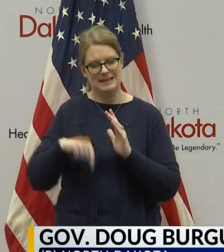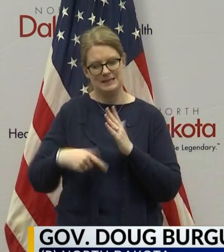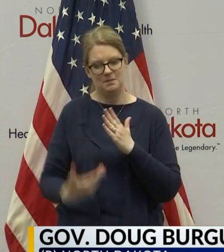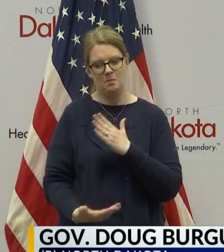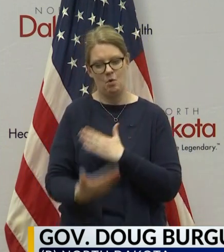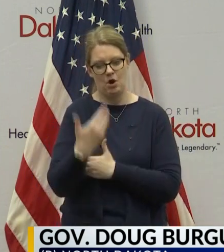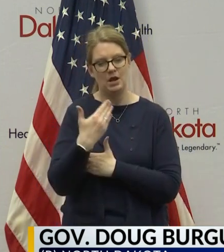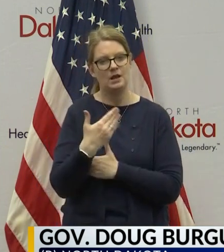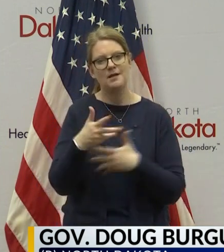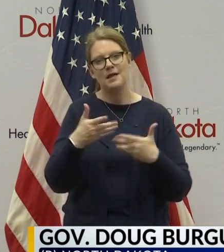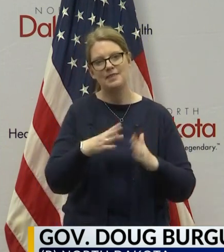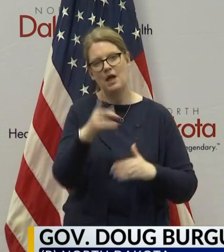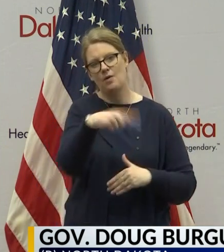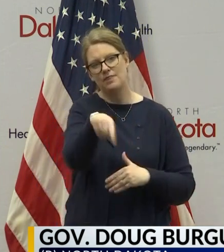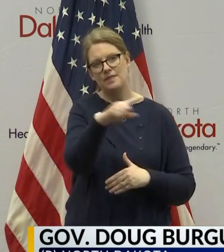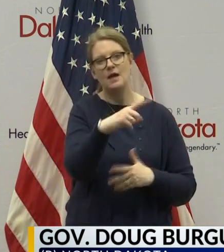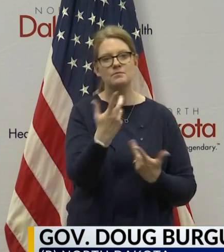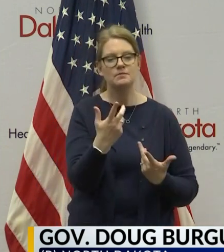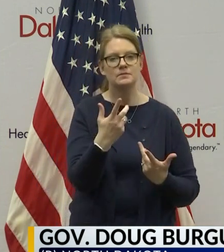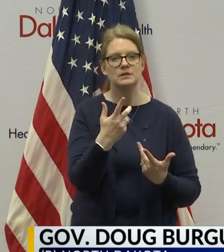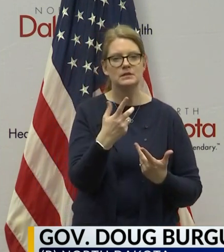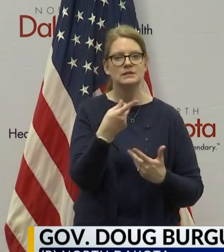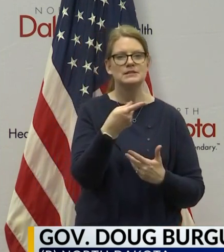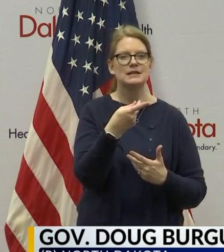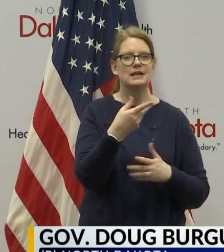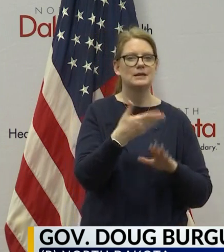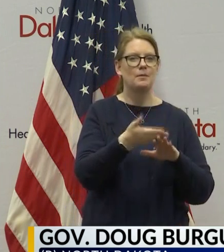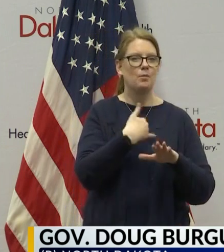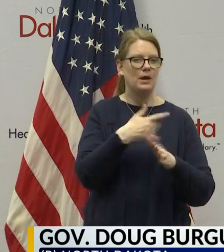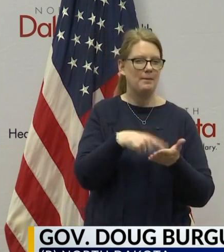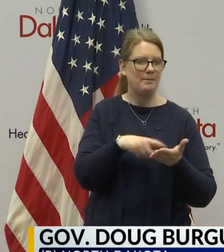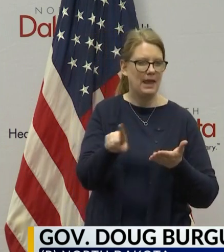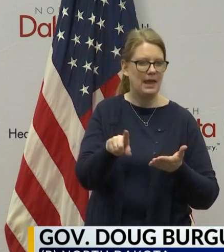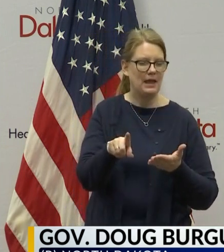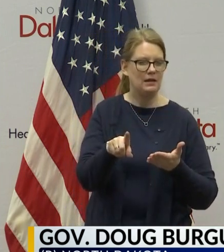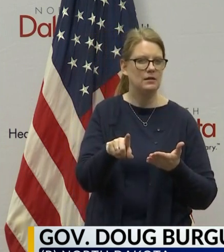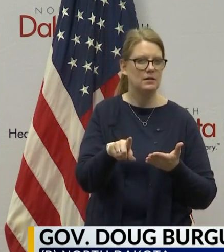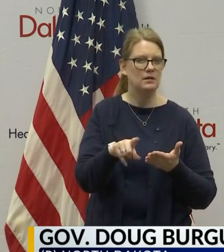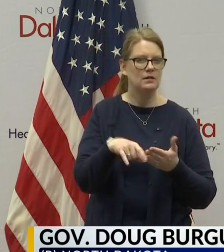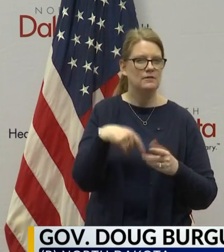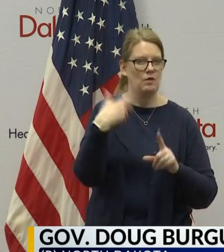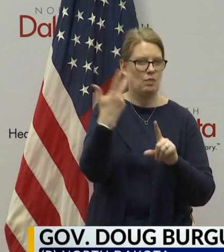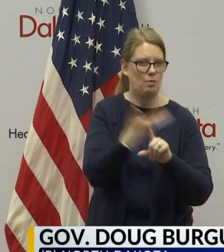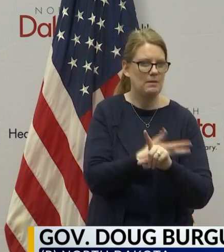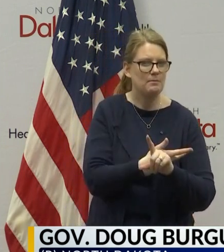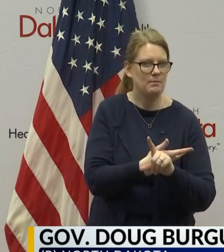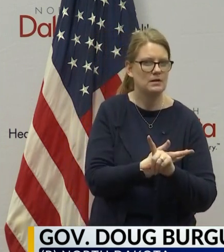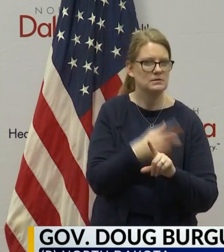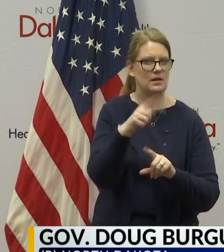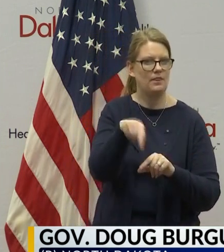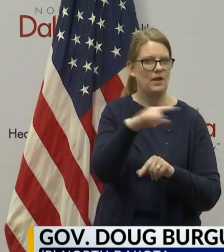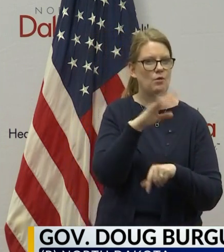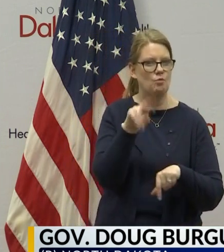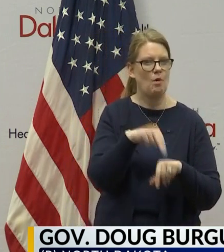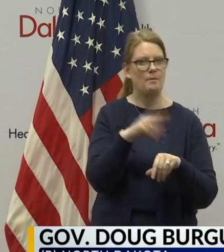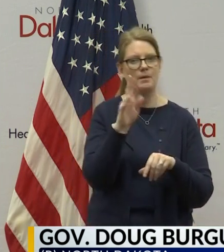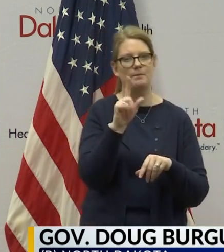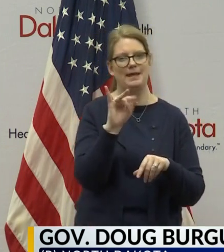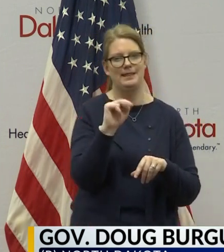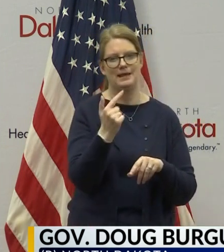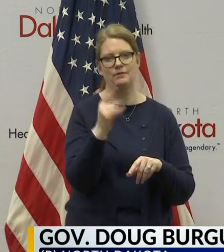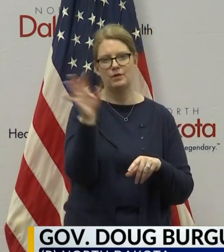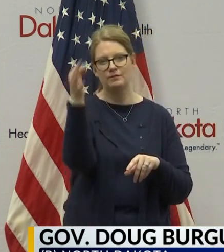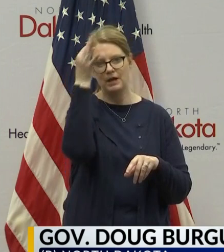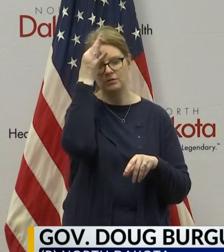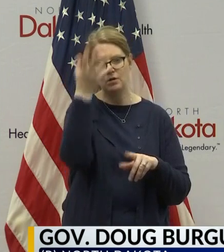morning would allow a hospital essentially to get prepaid or get an advance for three months of what their normal billing would be for federal. So